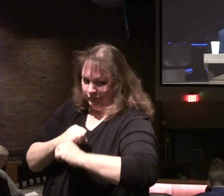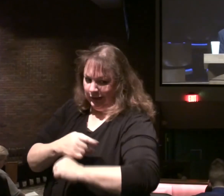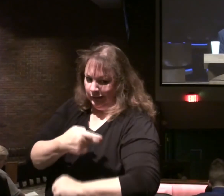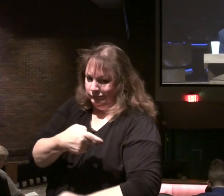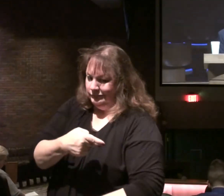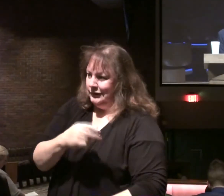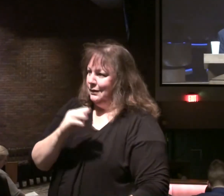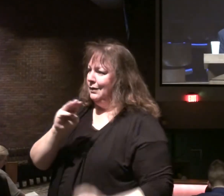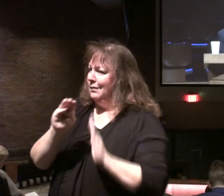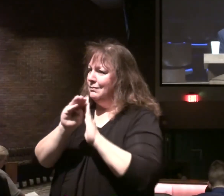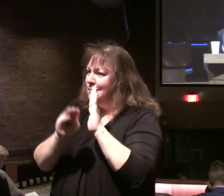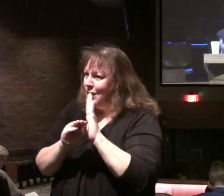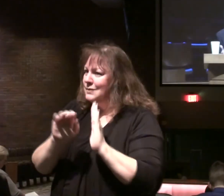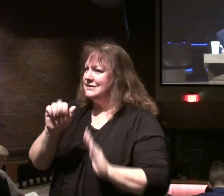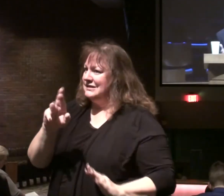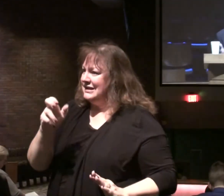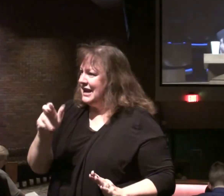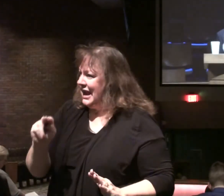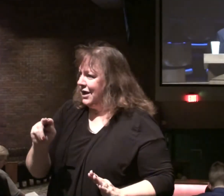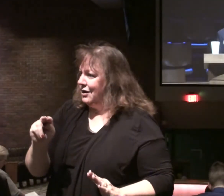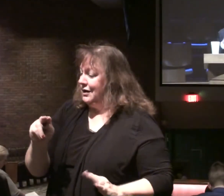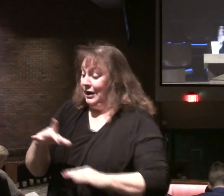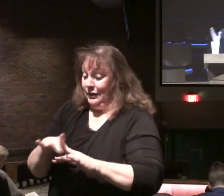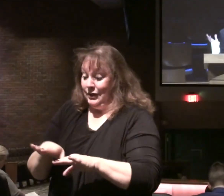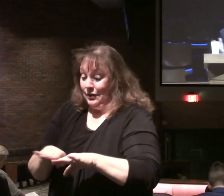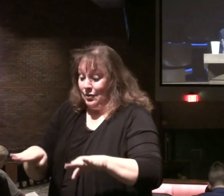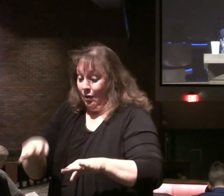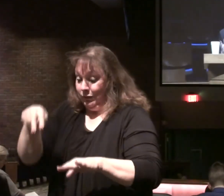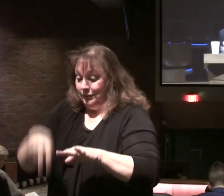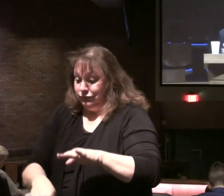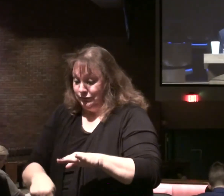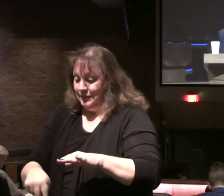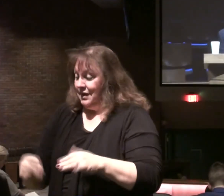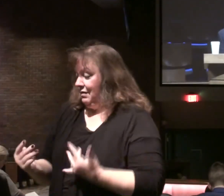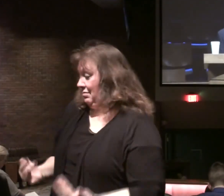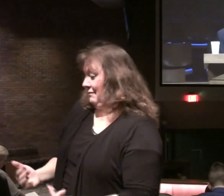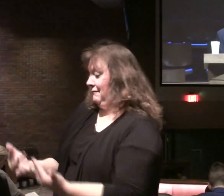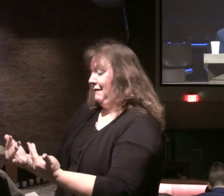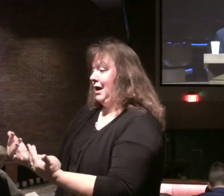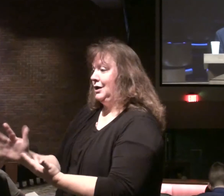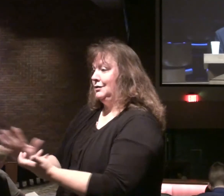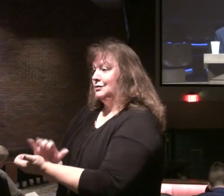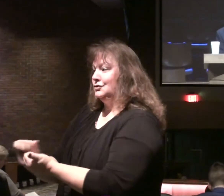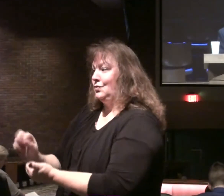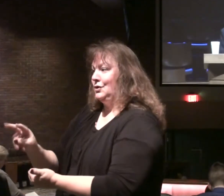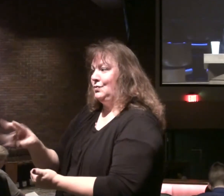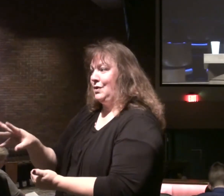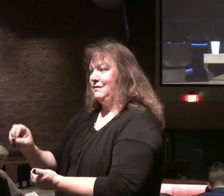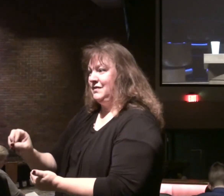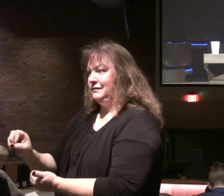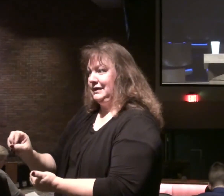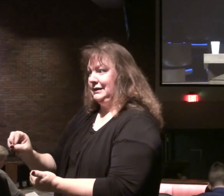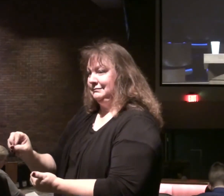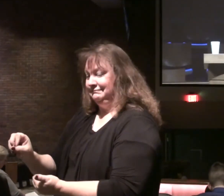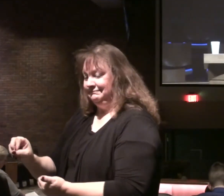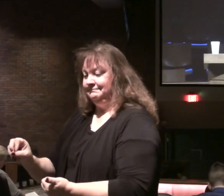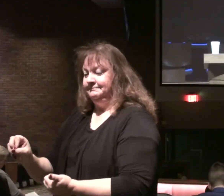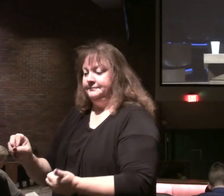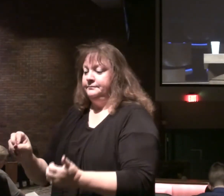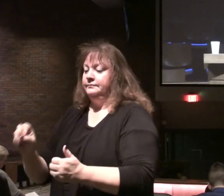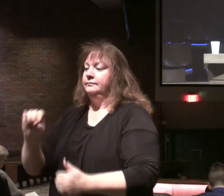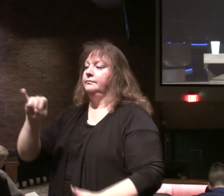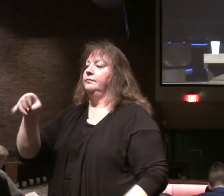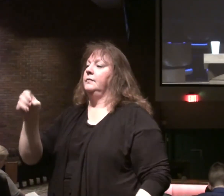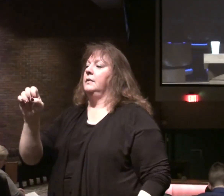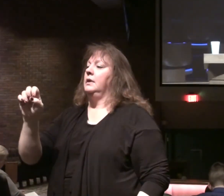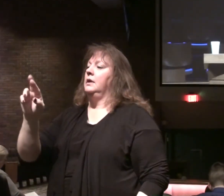case. Not only the opening up of the earth. But the fire consuming. The rest. Come over to